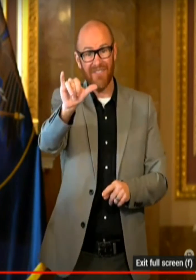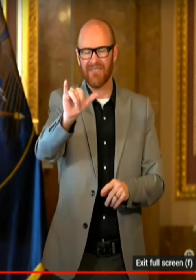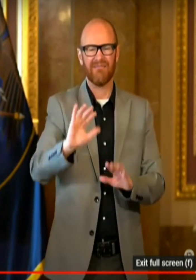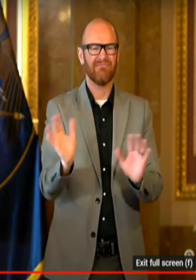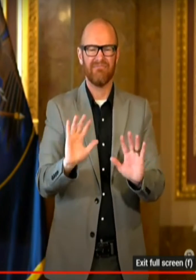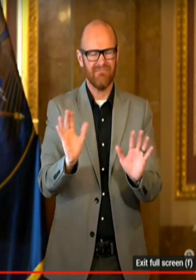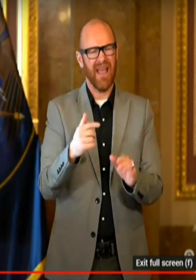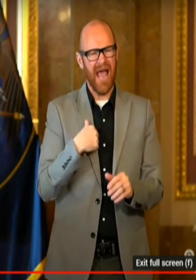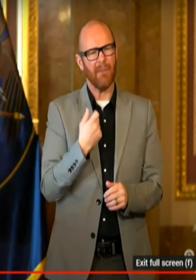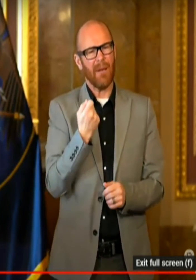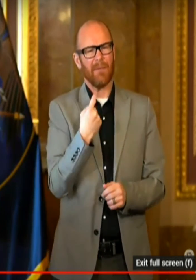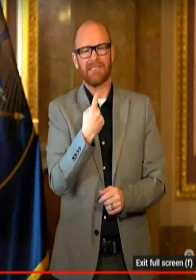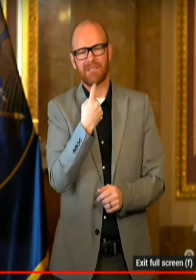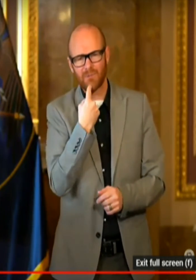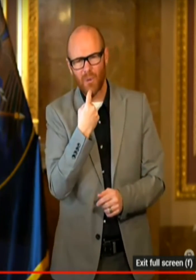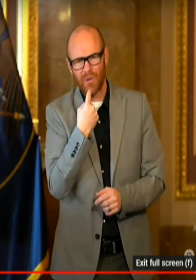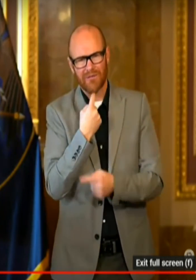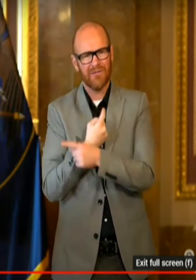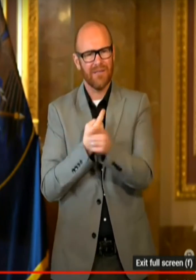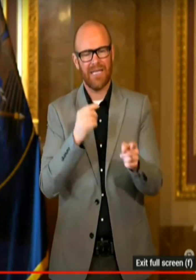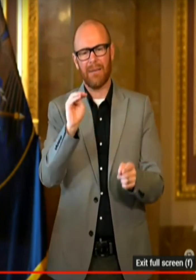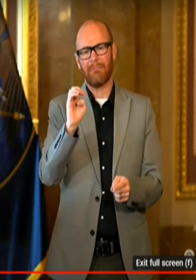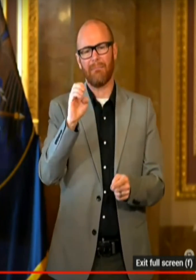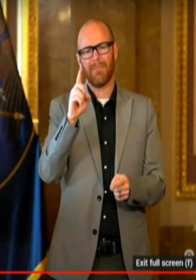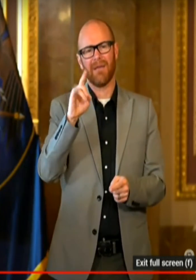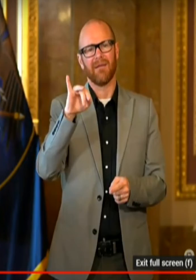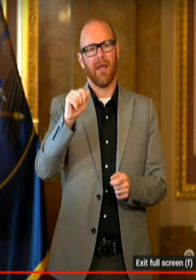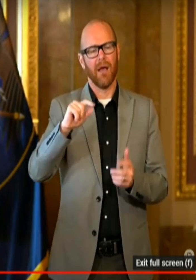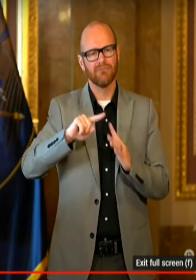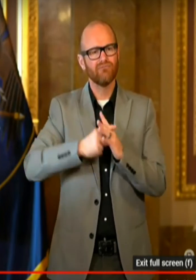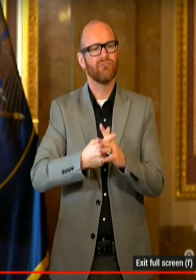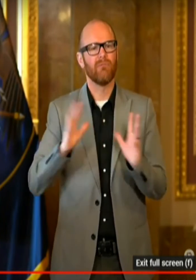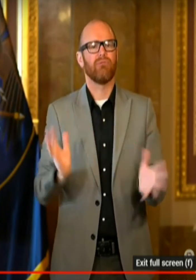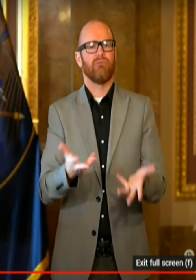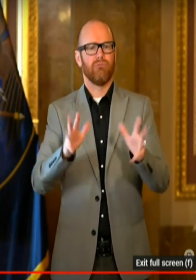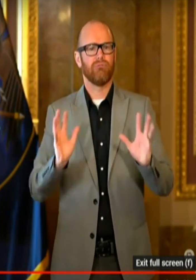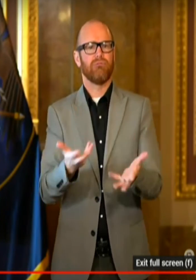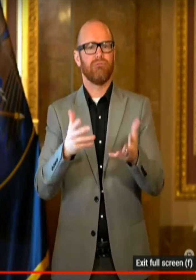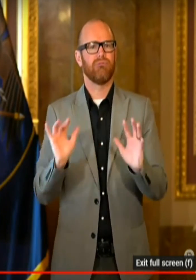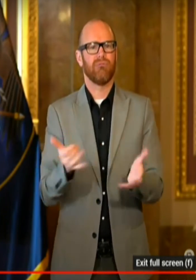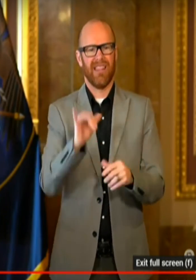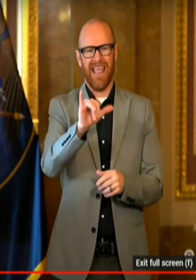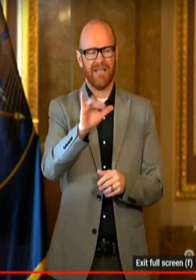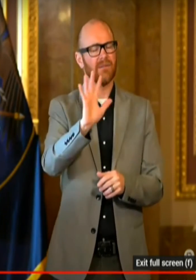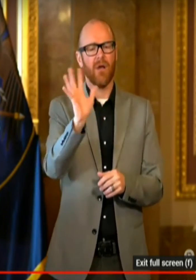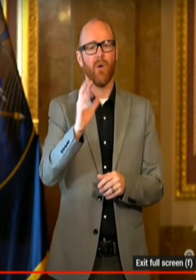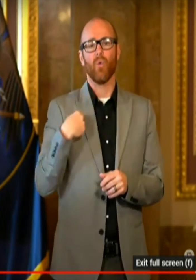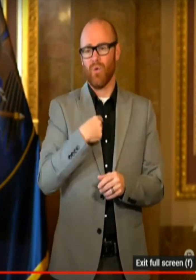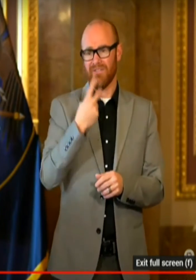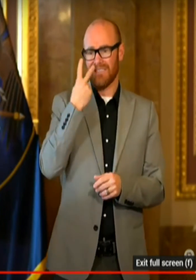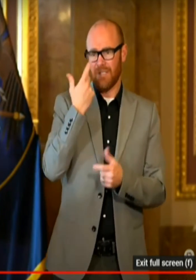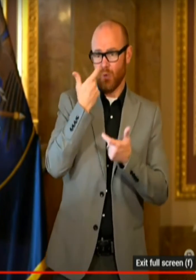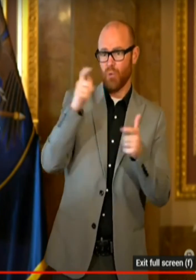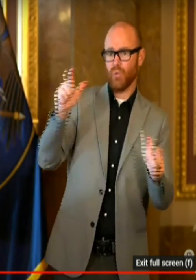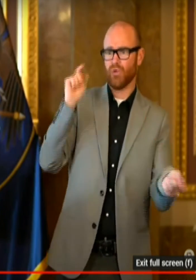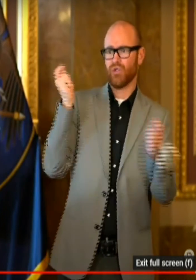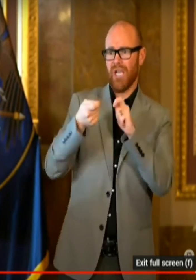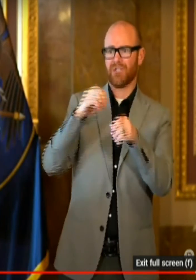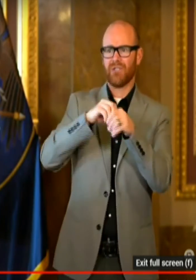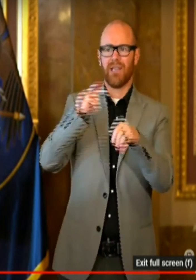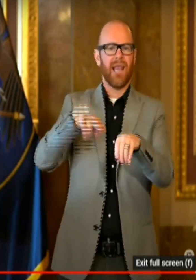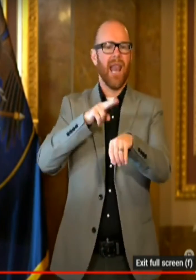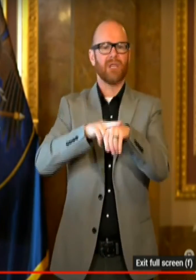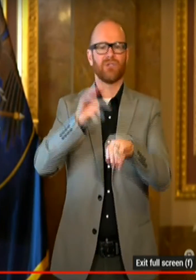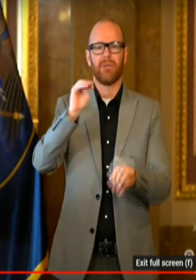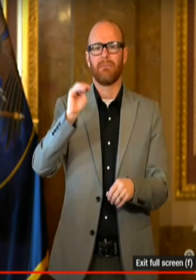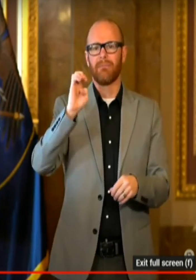very disappointed in the media members that continue to perpetuate that instead of understanding. We've seen a huge change in the national media. And I don't know if it's just